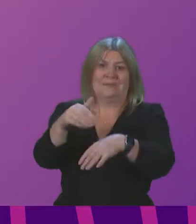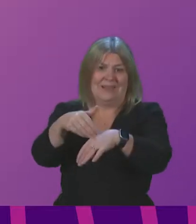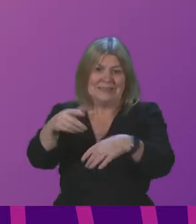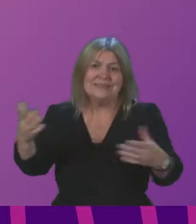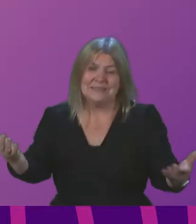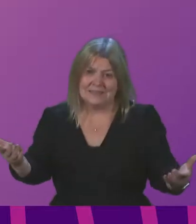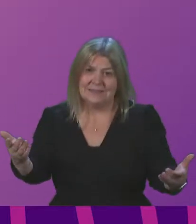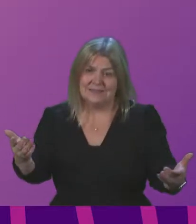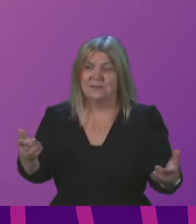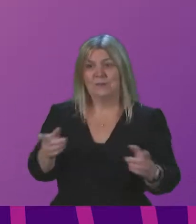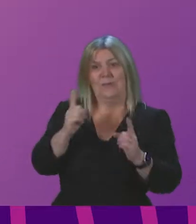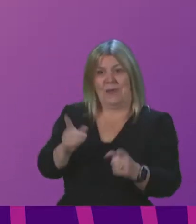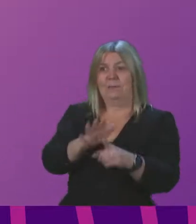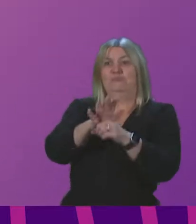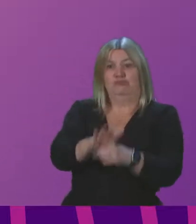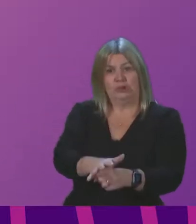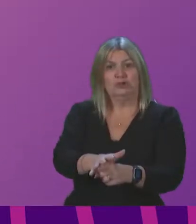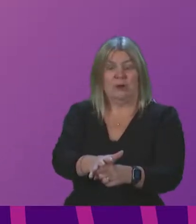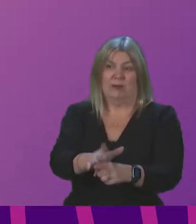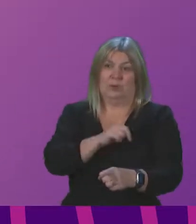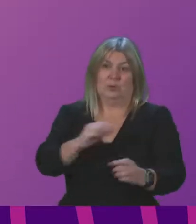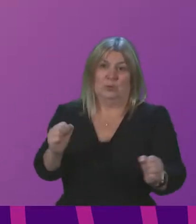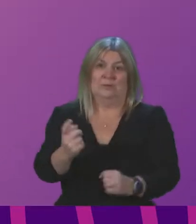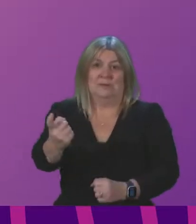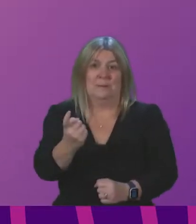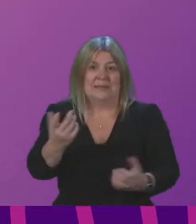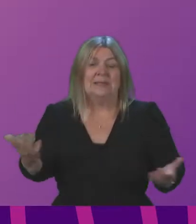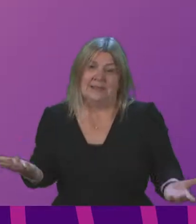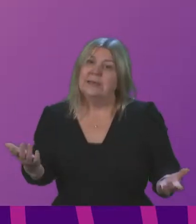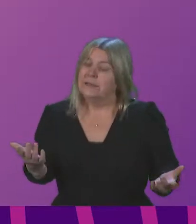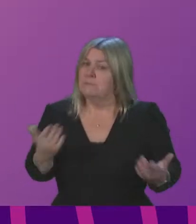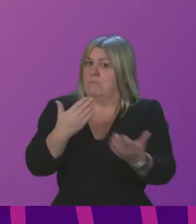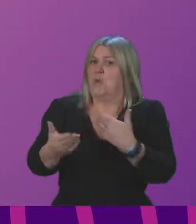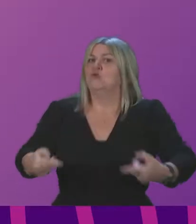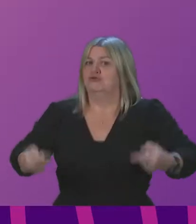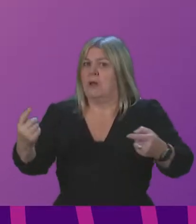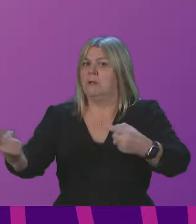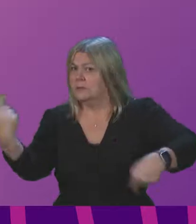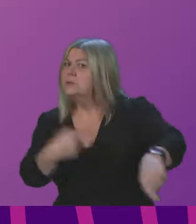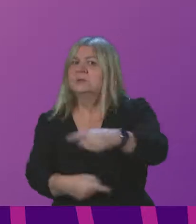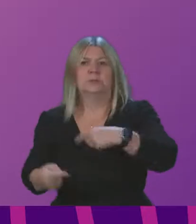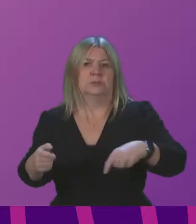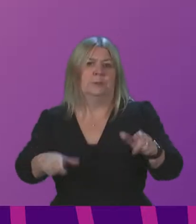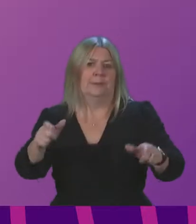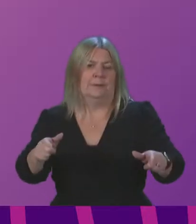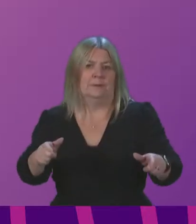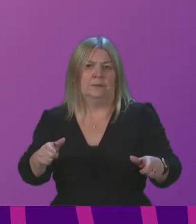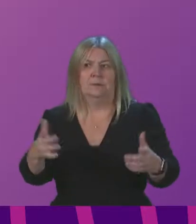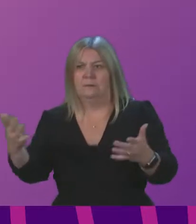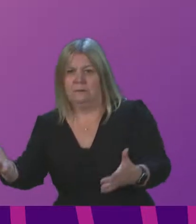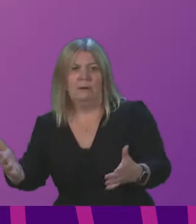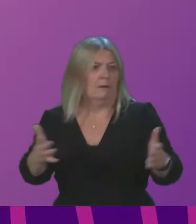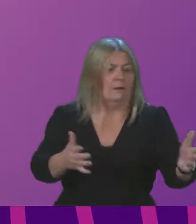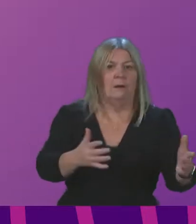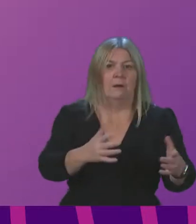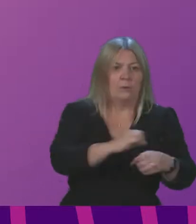all under even greater pressure as winter approaches, and that brings a new set of challenges in our how to deal with Covid. That